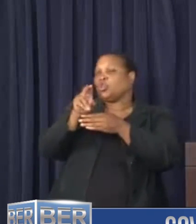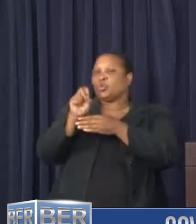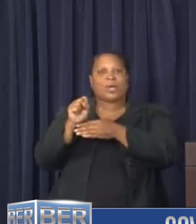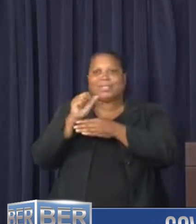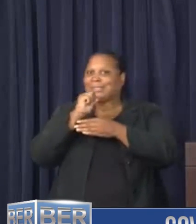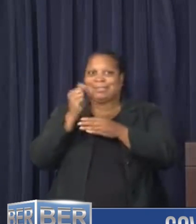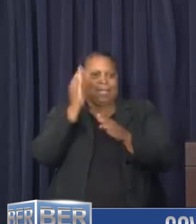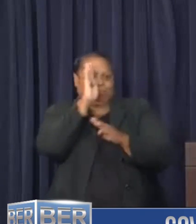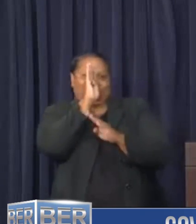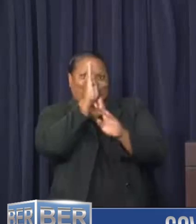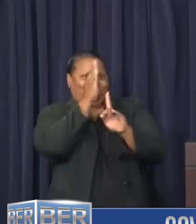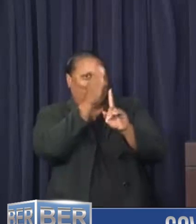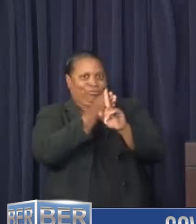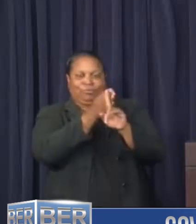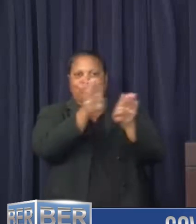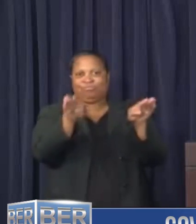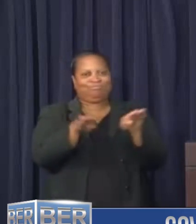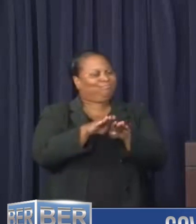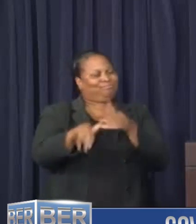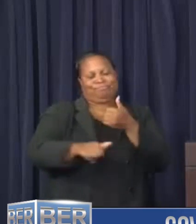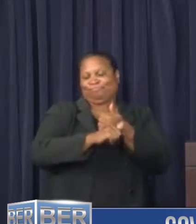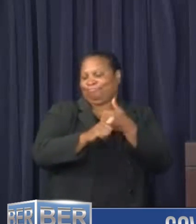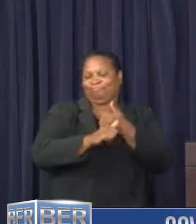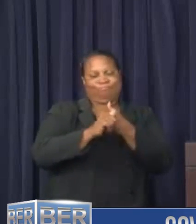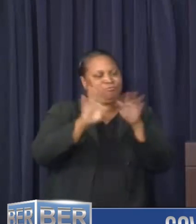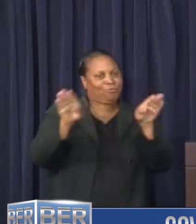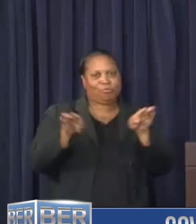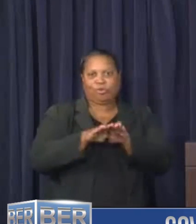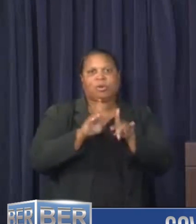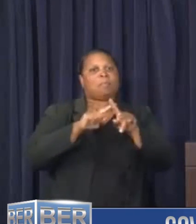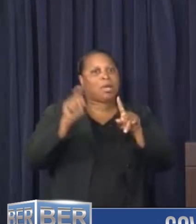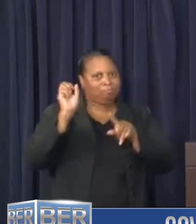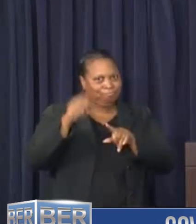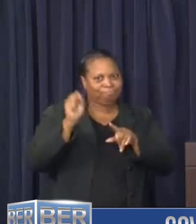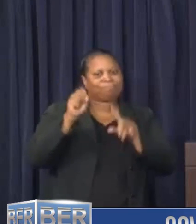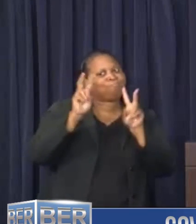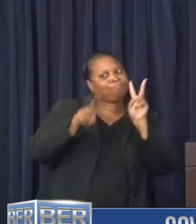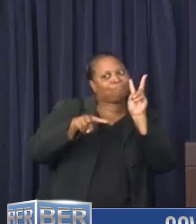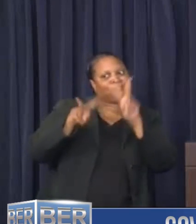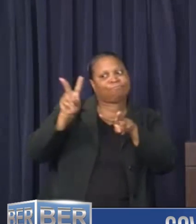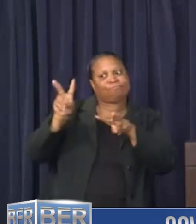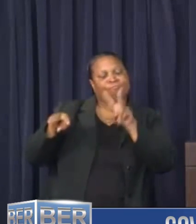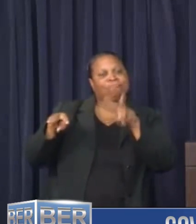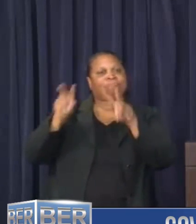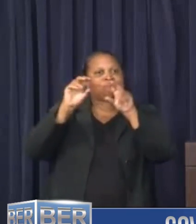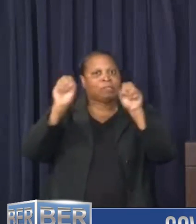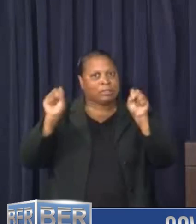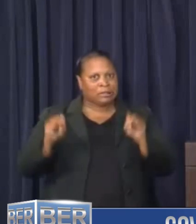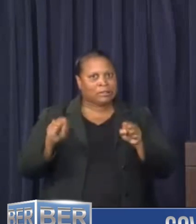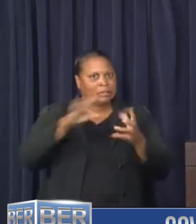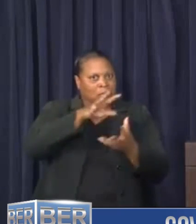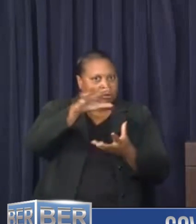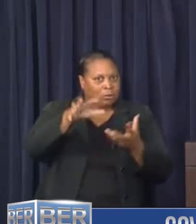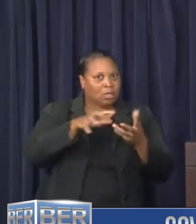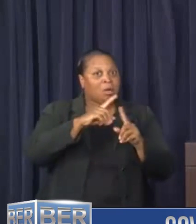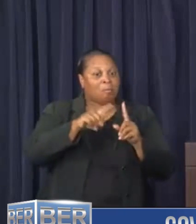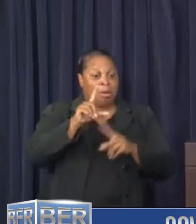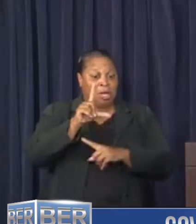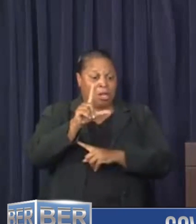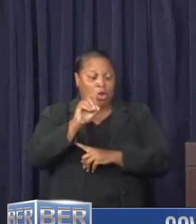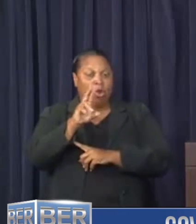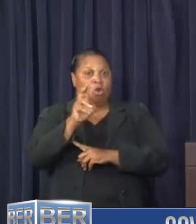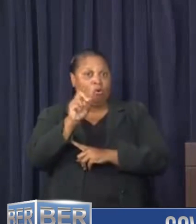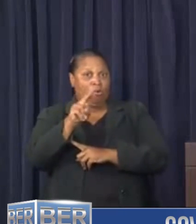So as I stated, it's not a threat to Bermuda at this time, but we'll keep a close eye on that system. As for Lorenzo, well to the